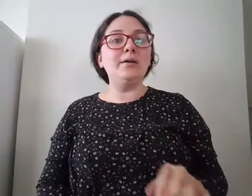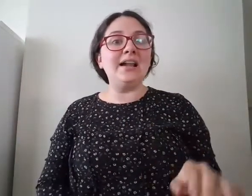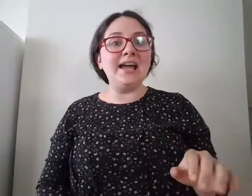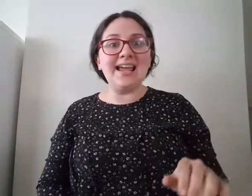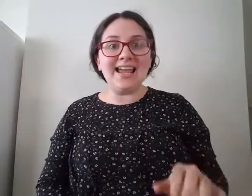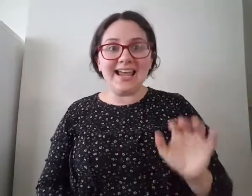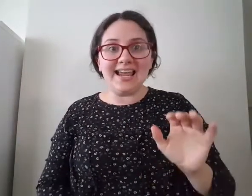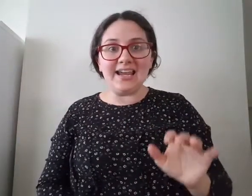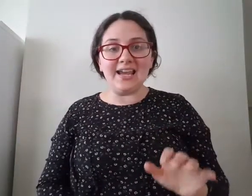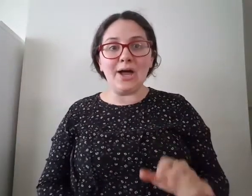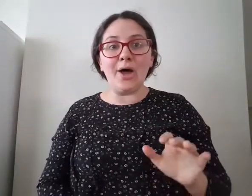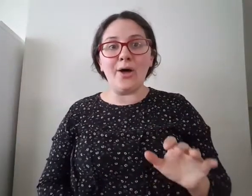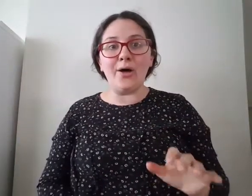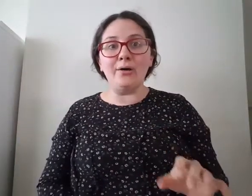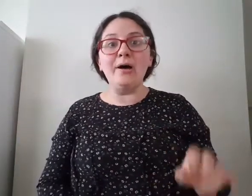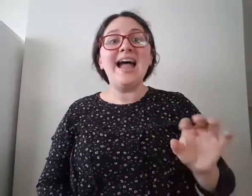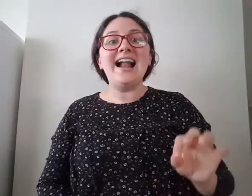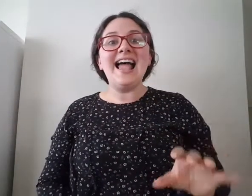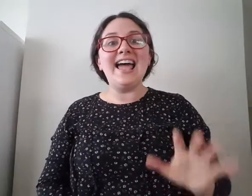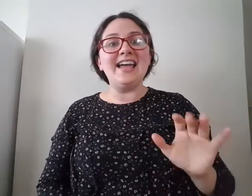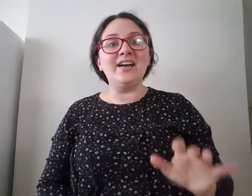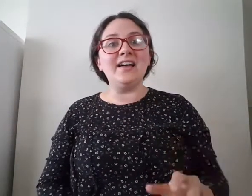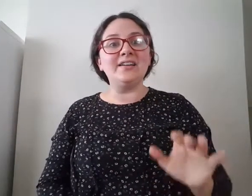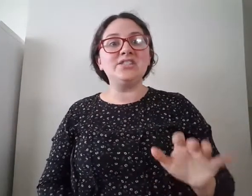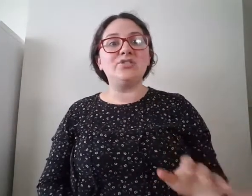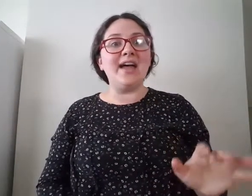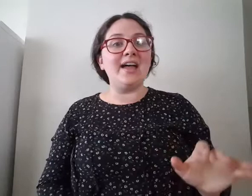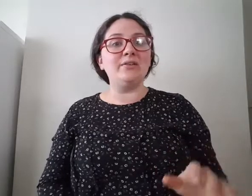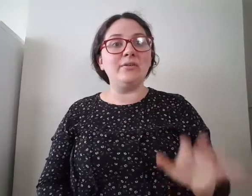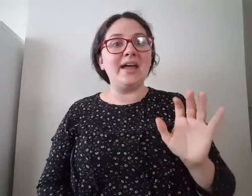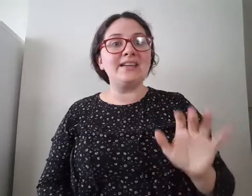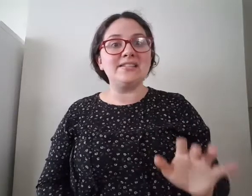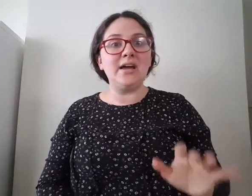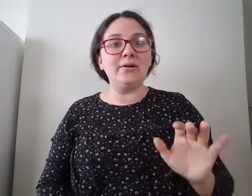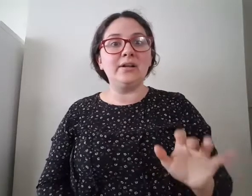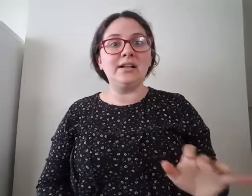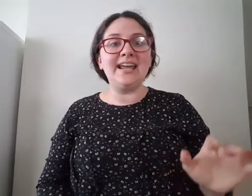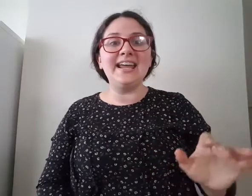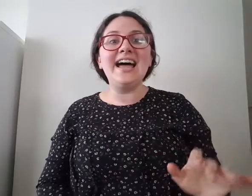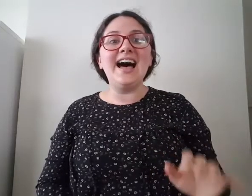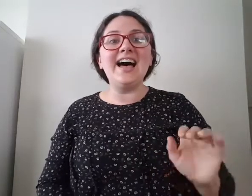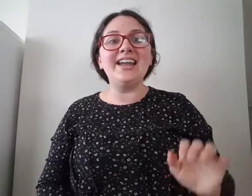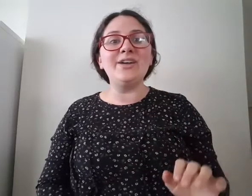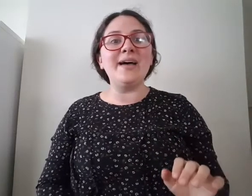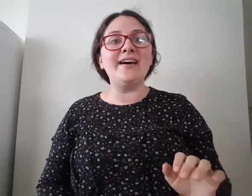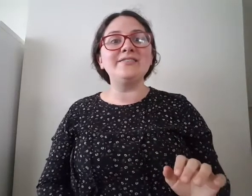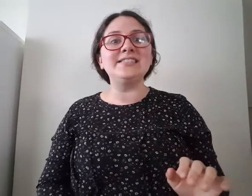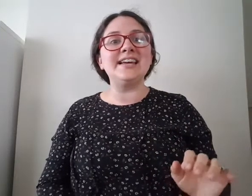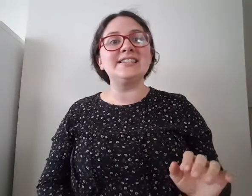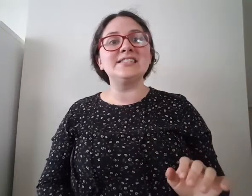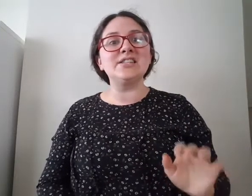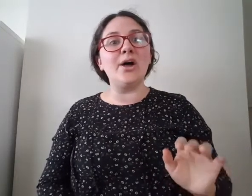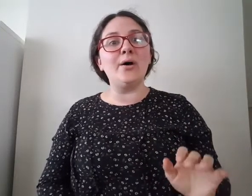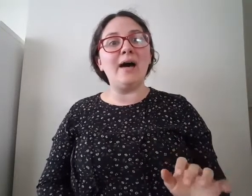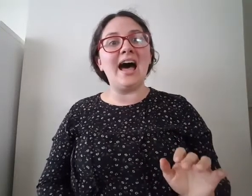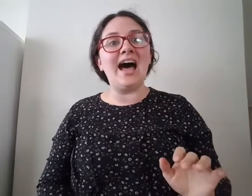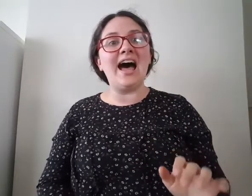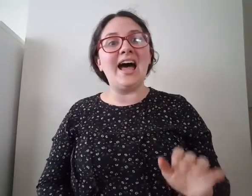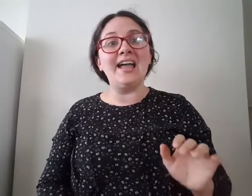A young Austrian went yodeling on a mountain so high